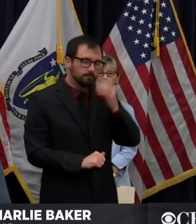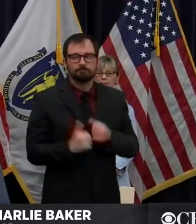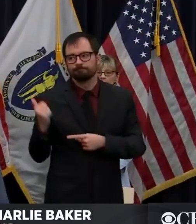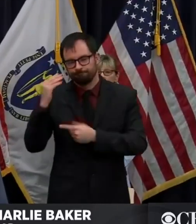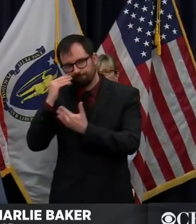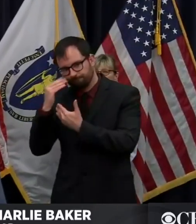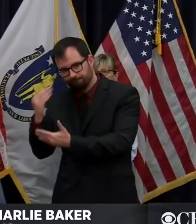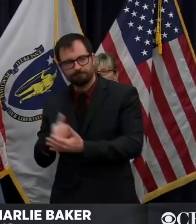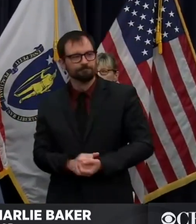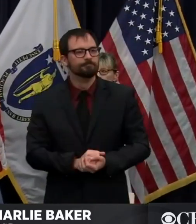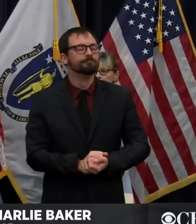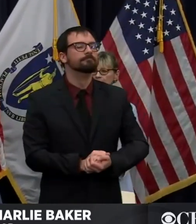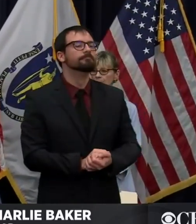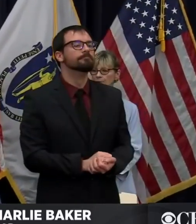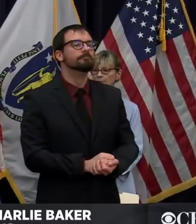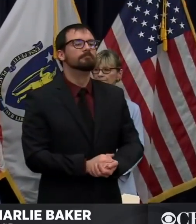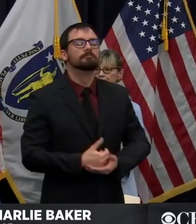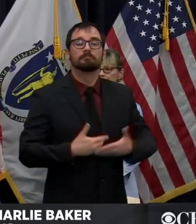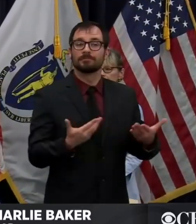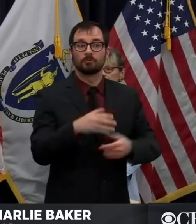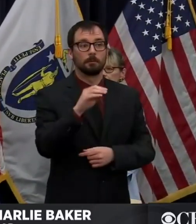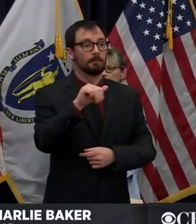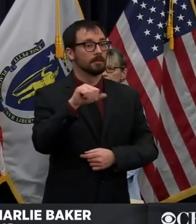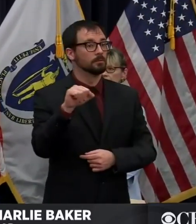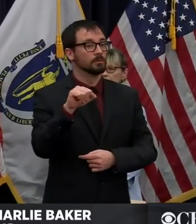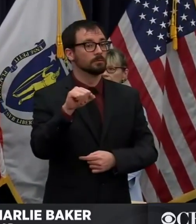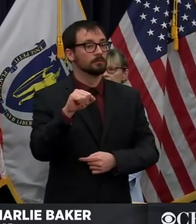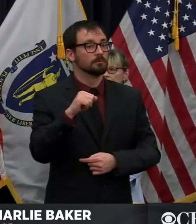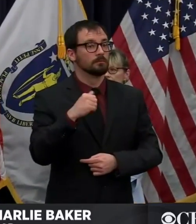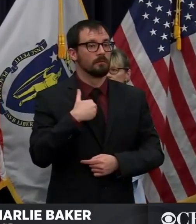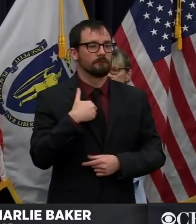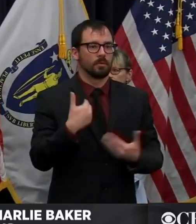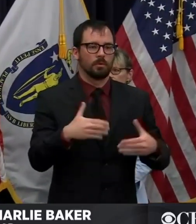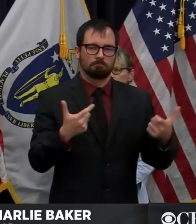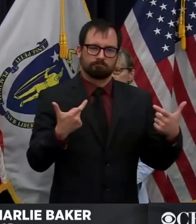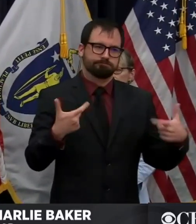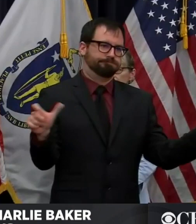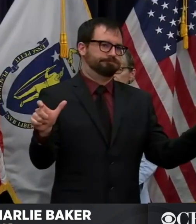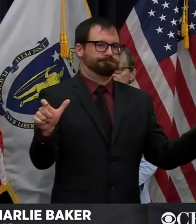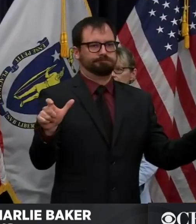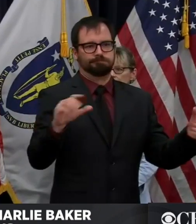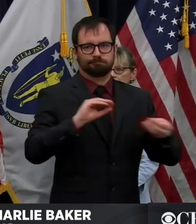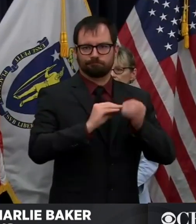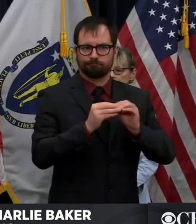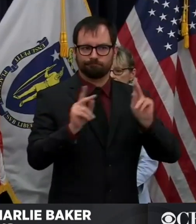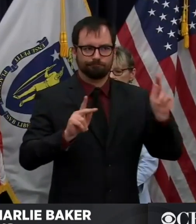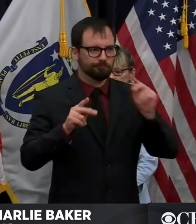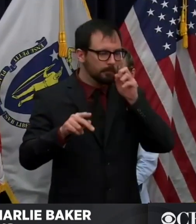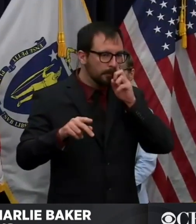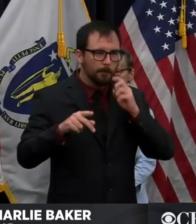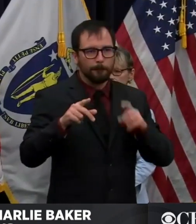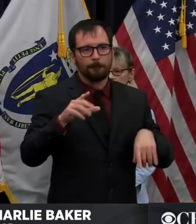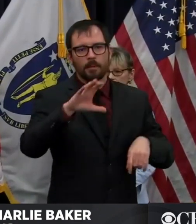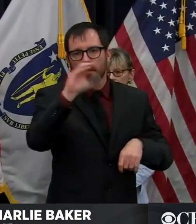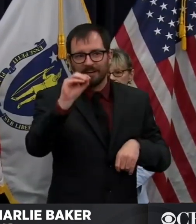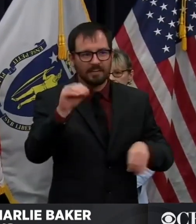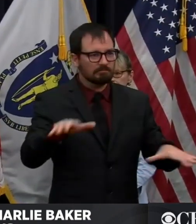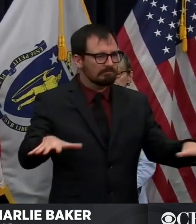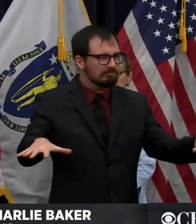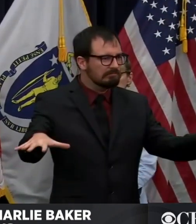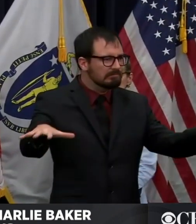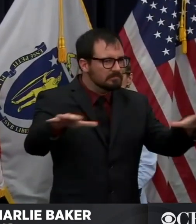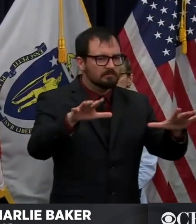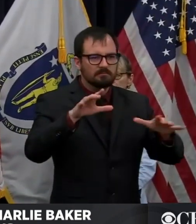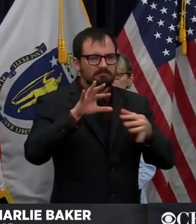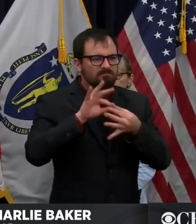Massachusetts is home to the highest concentration density of biotech companies, pharmaceutical companies, medical device companies, and diagnostic companies. We're